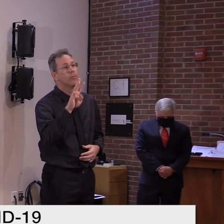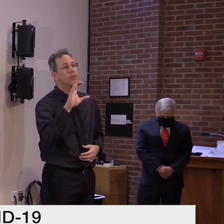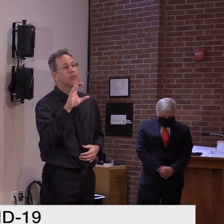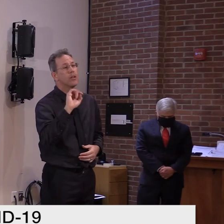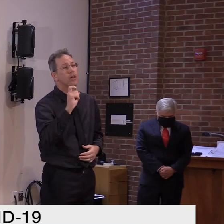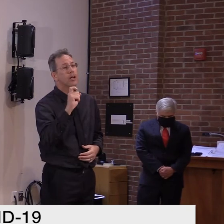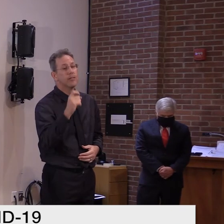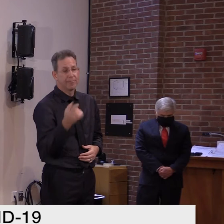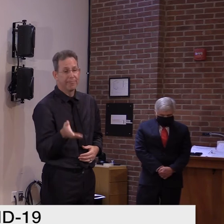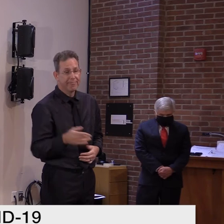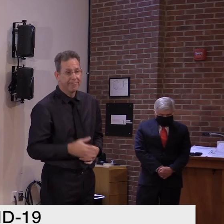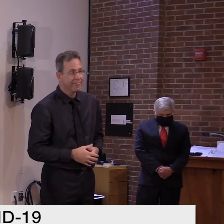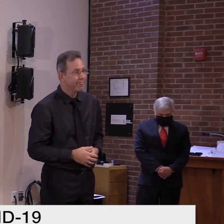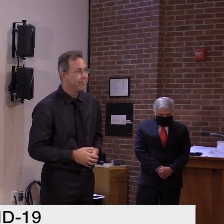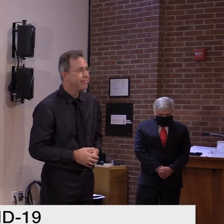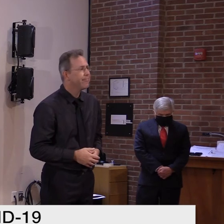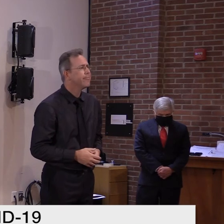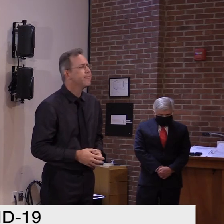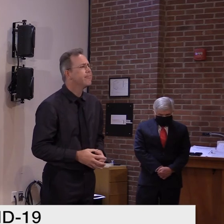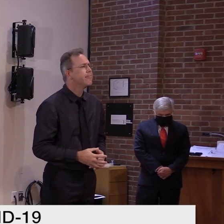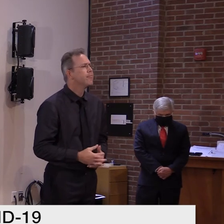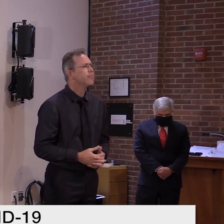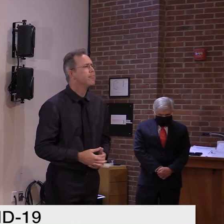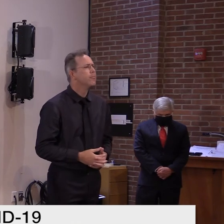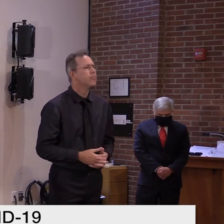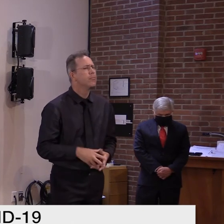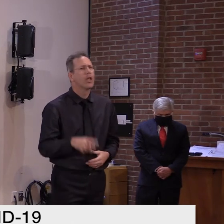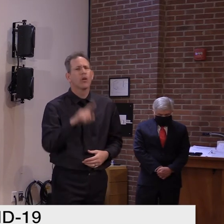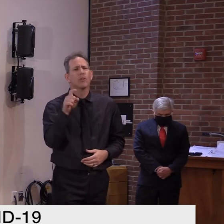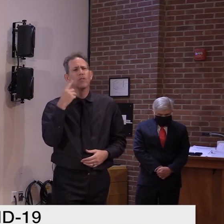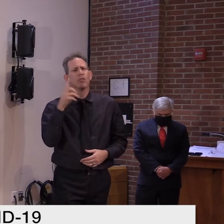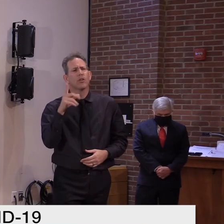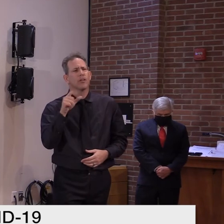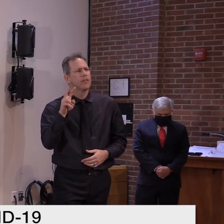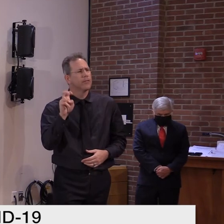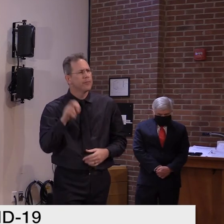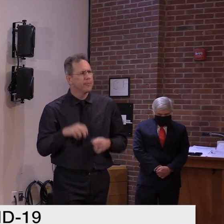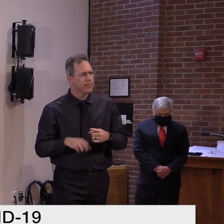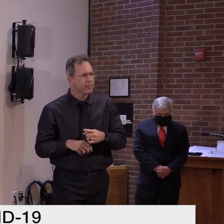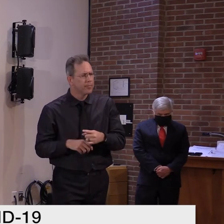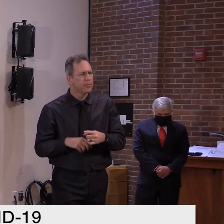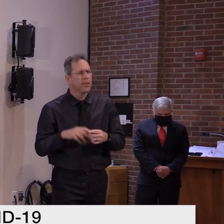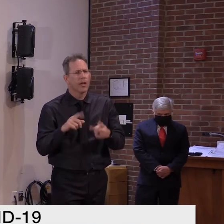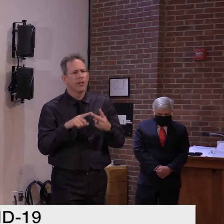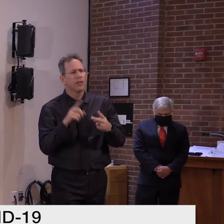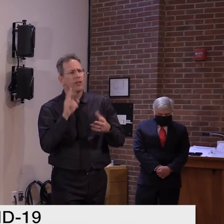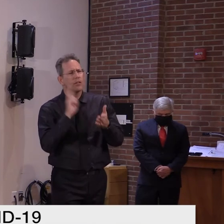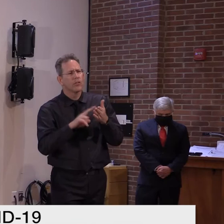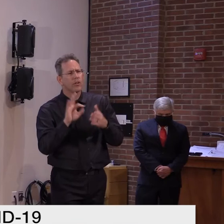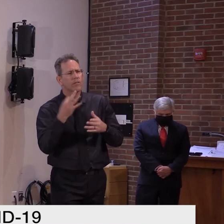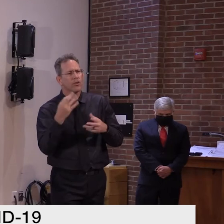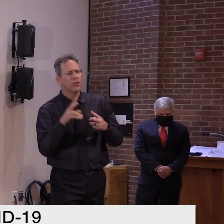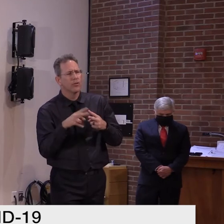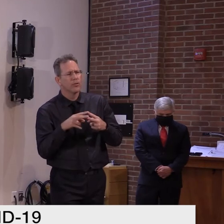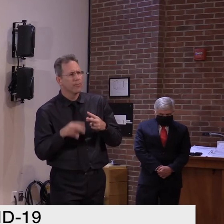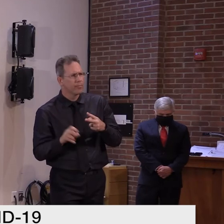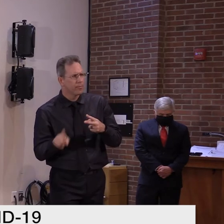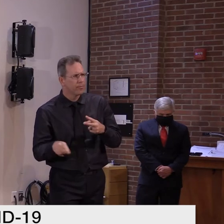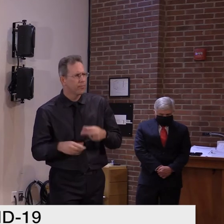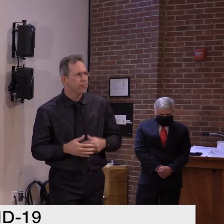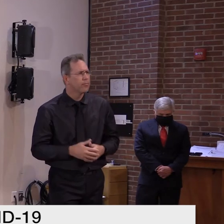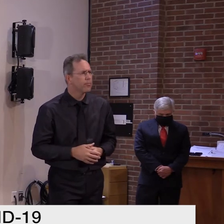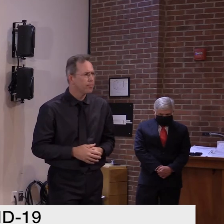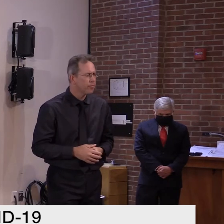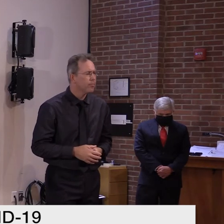Hello. I have a question for Dr. Levine and Secretary French. So obviously there are more outbreaks. People are being told not to